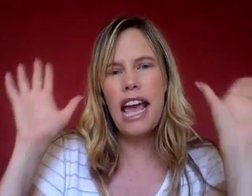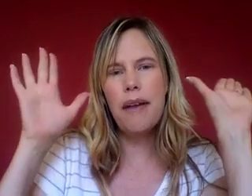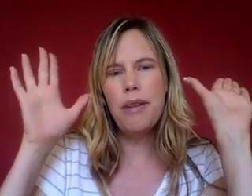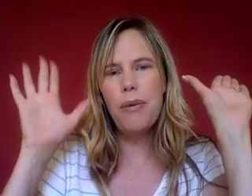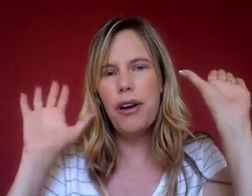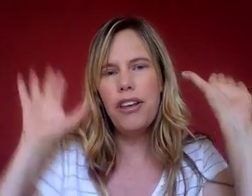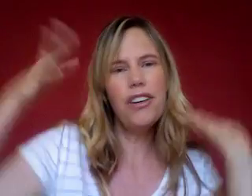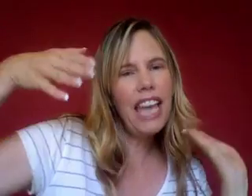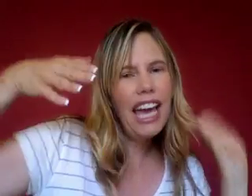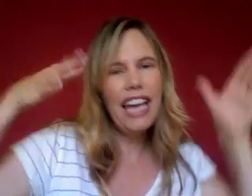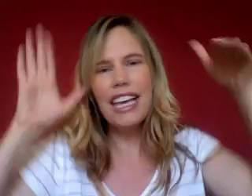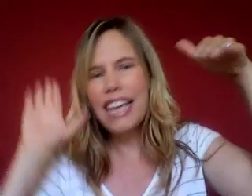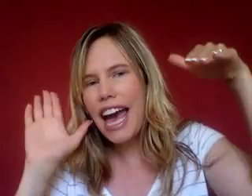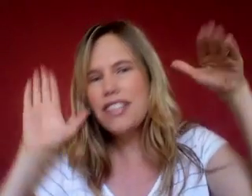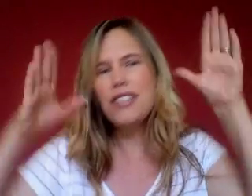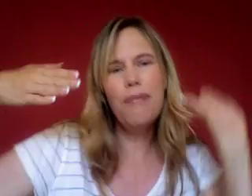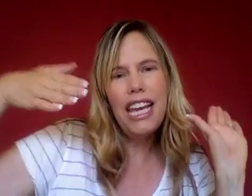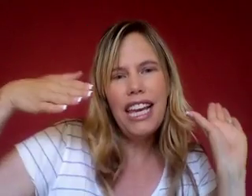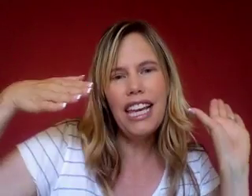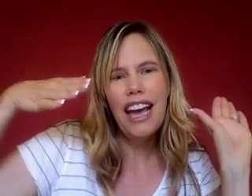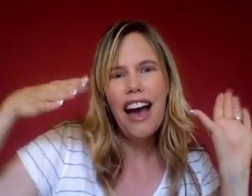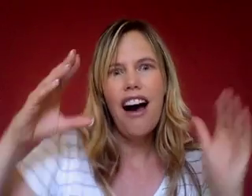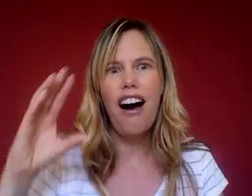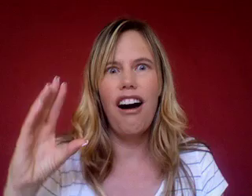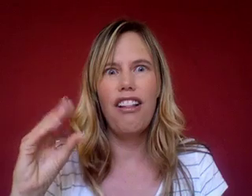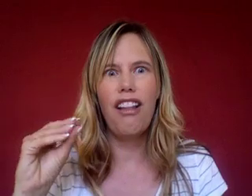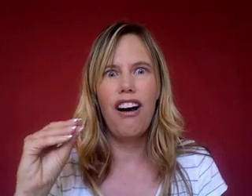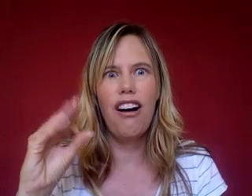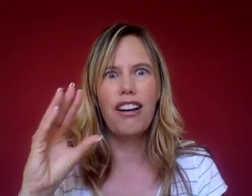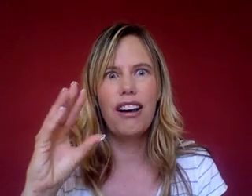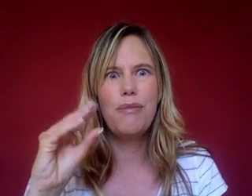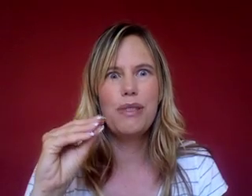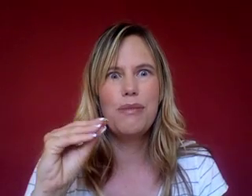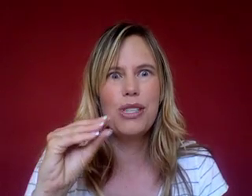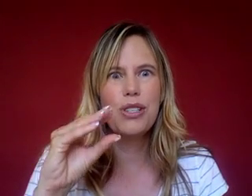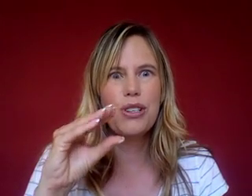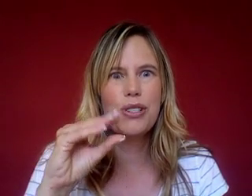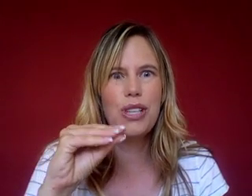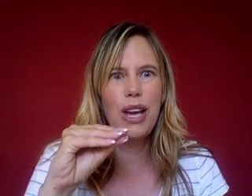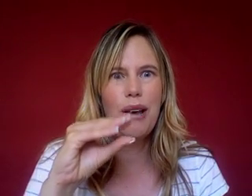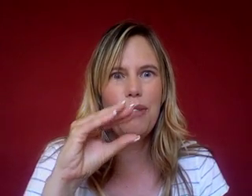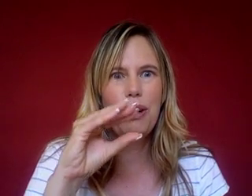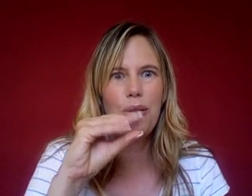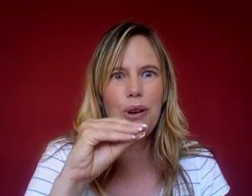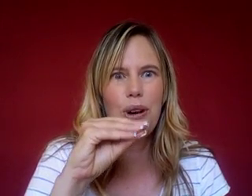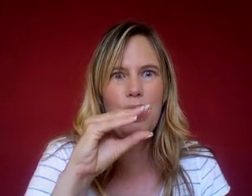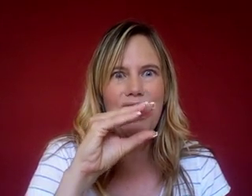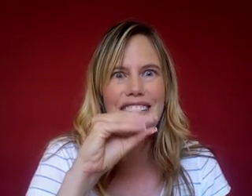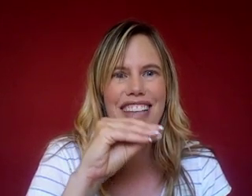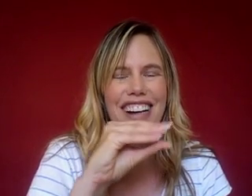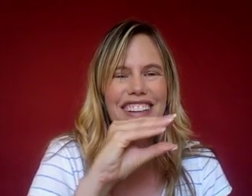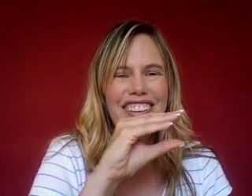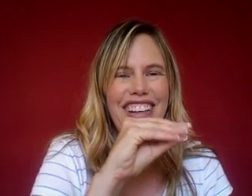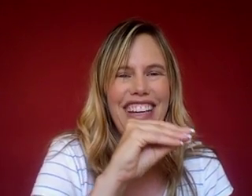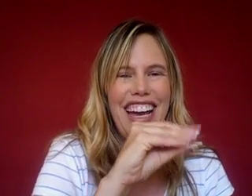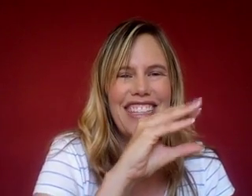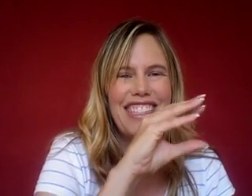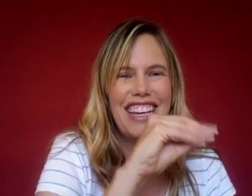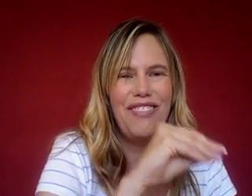Samuel, you can't catch me. Along comes Mr. Samuel, as hungry as can